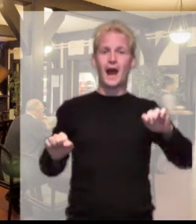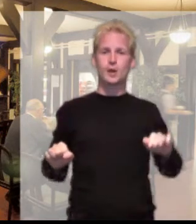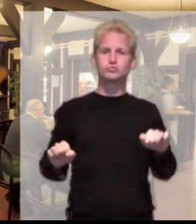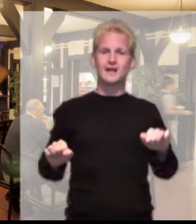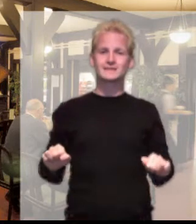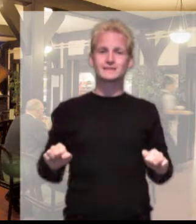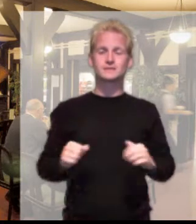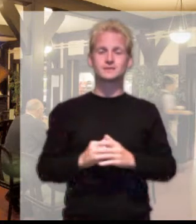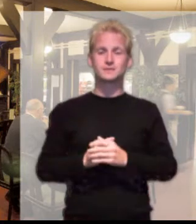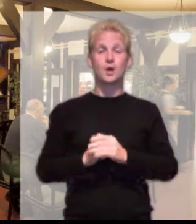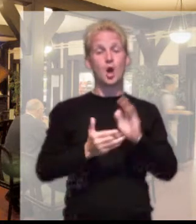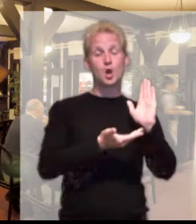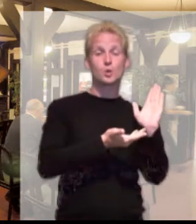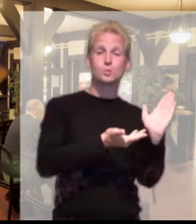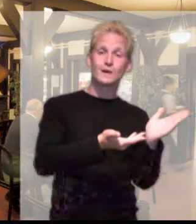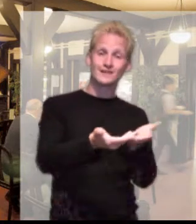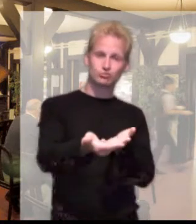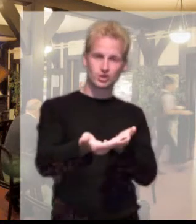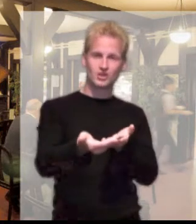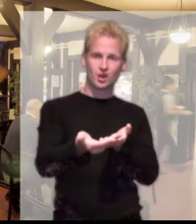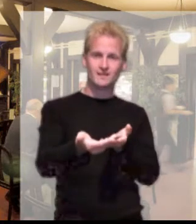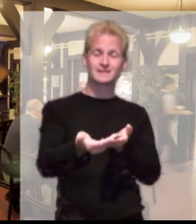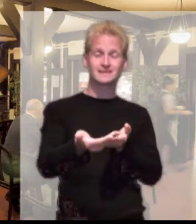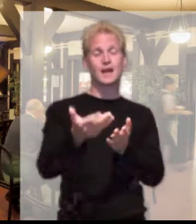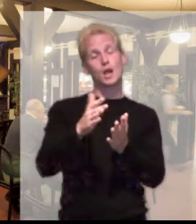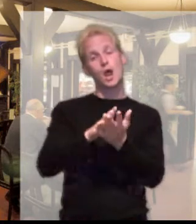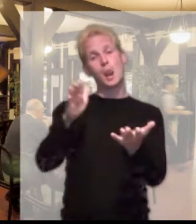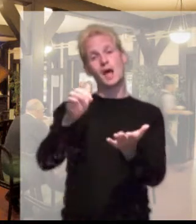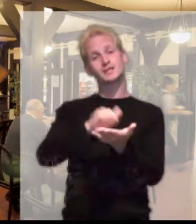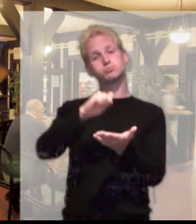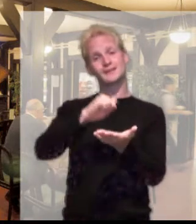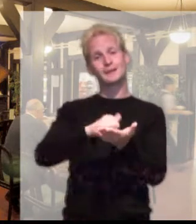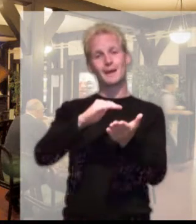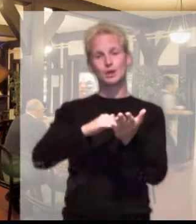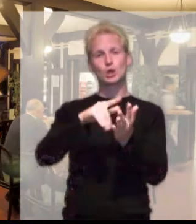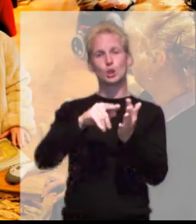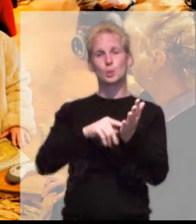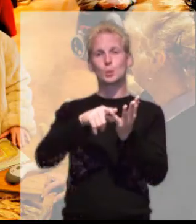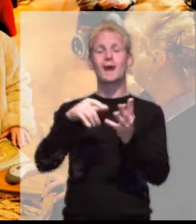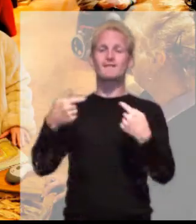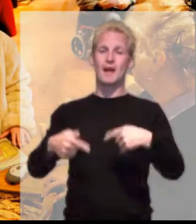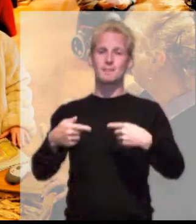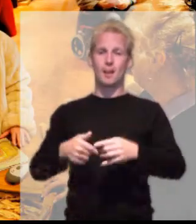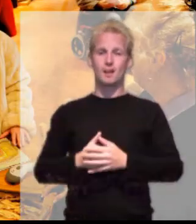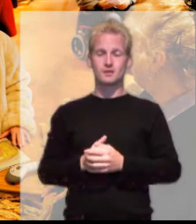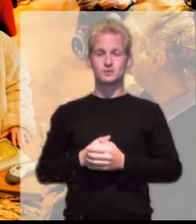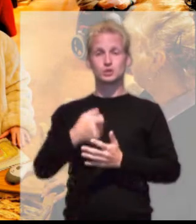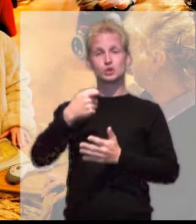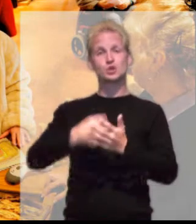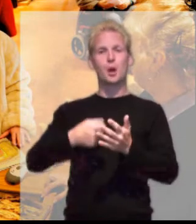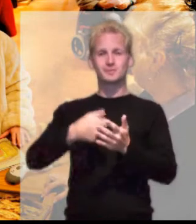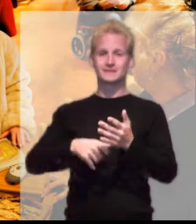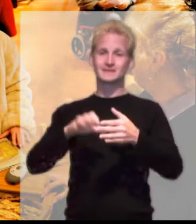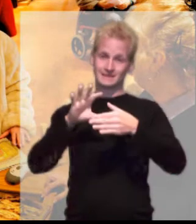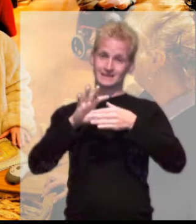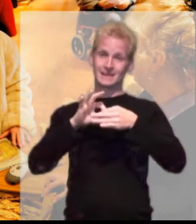Waitress service and large print menus are available. Shops There is a gift shop in the